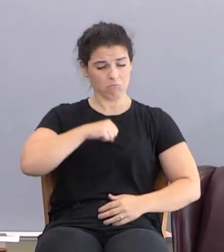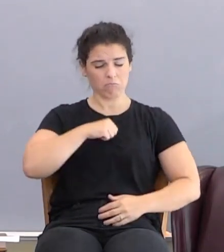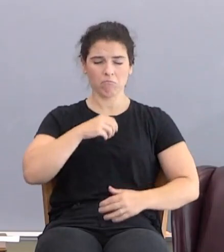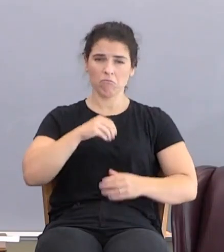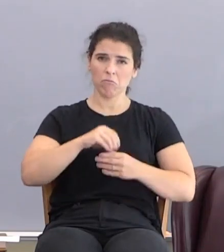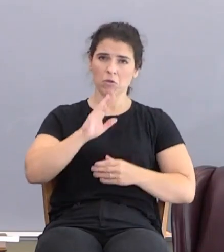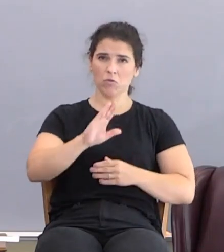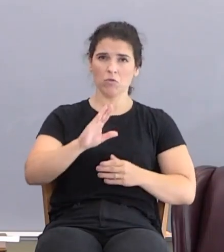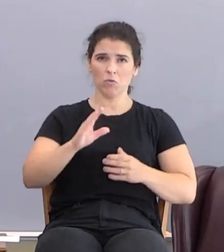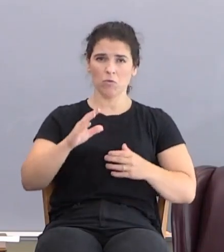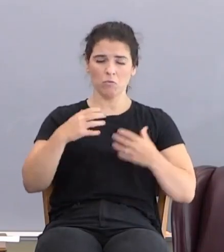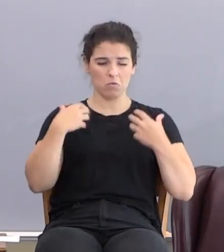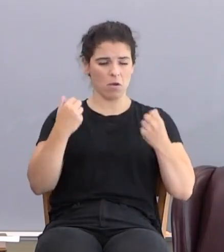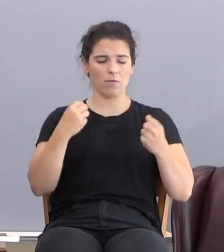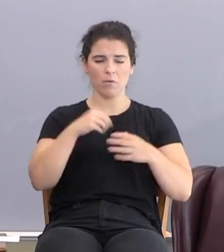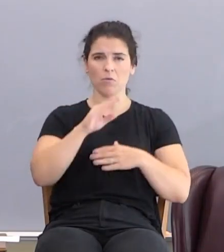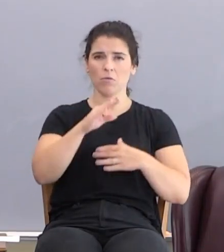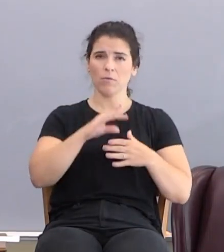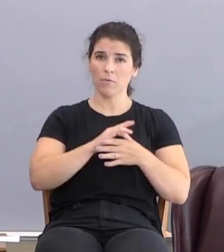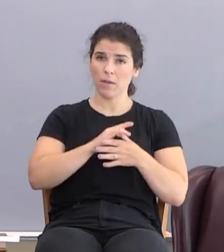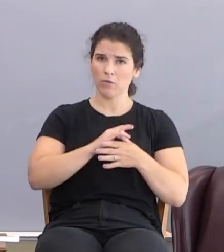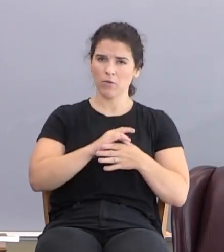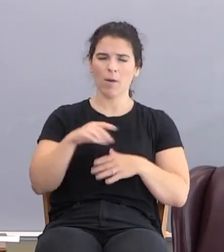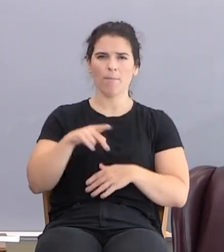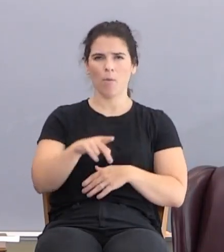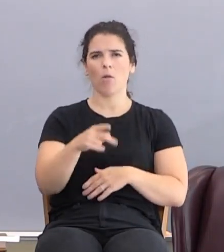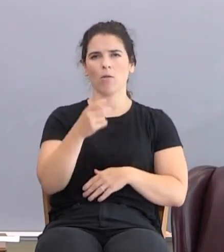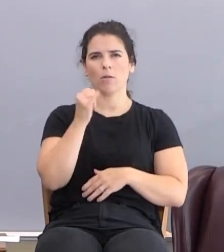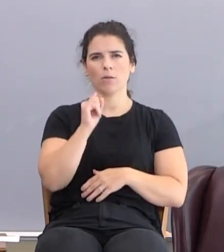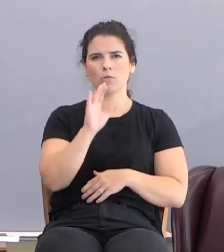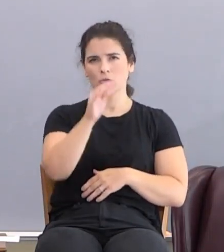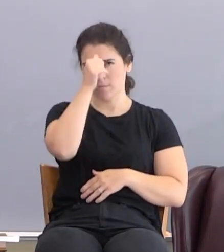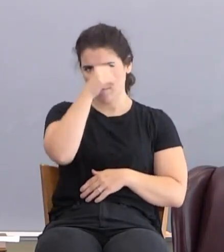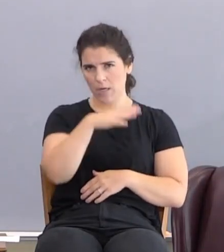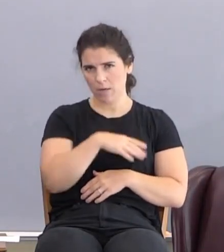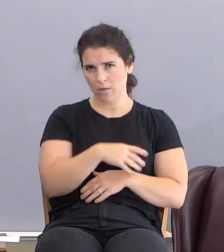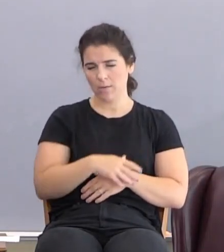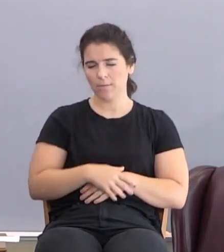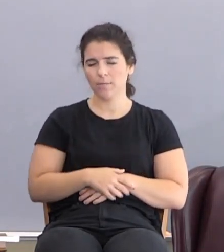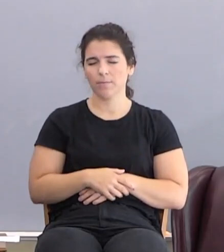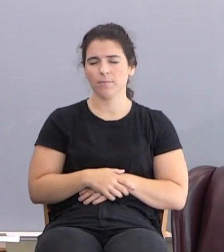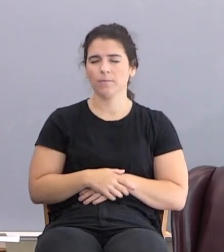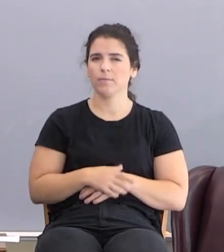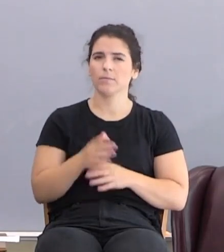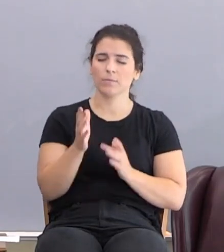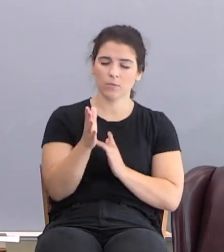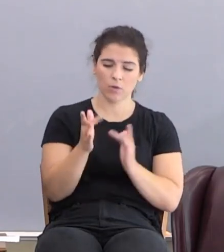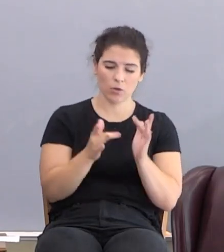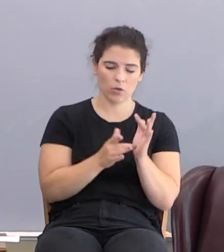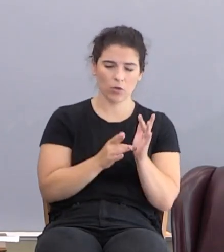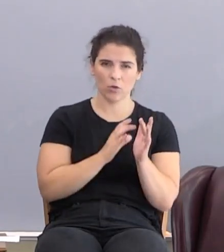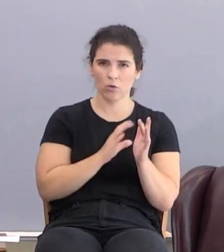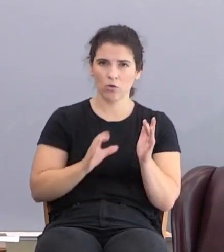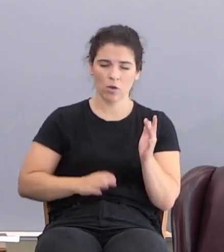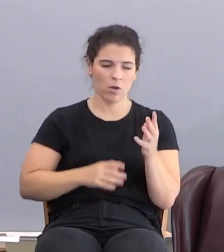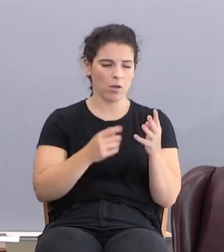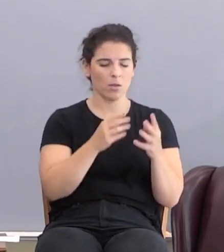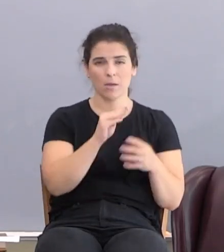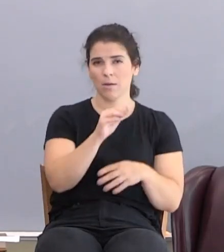I'm your man. Matthew 23, Jesus goes through a long litany